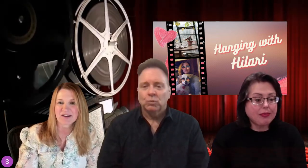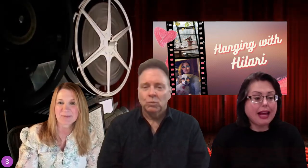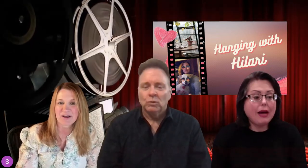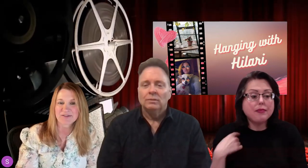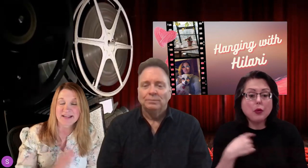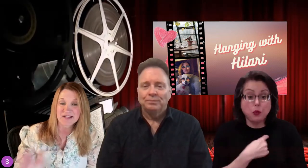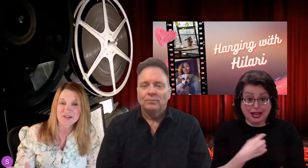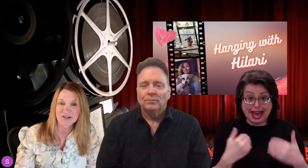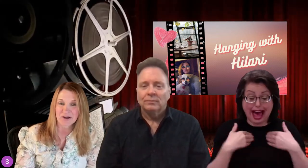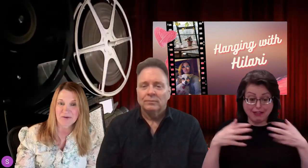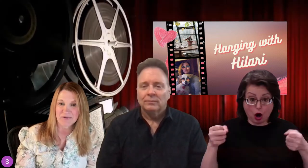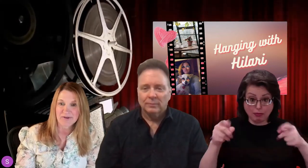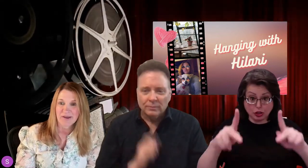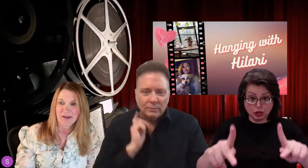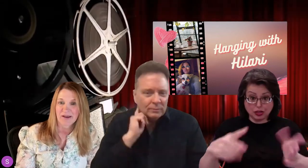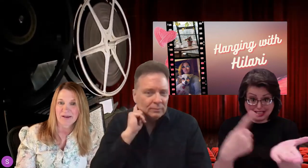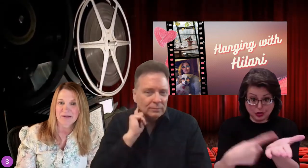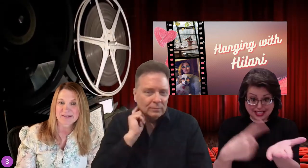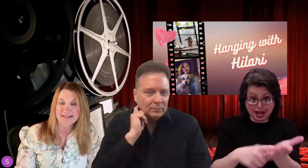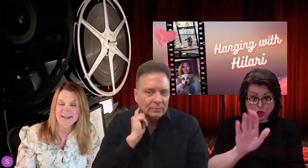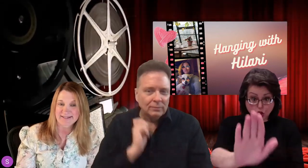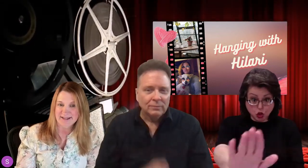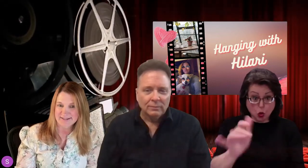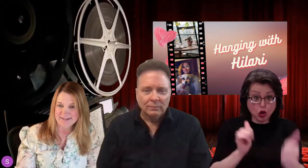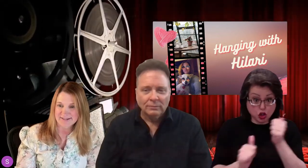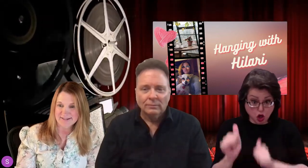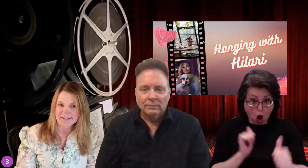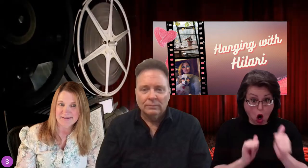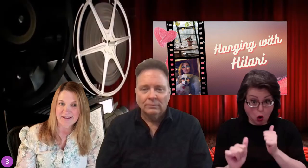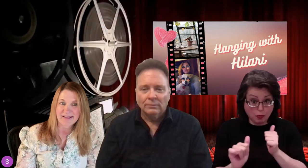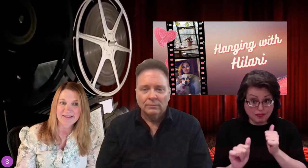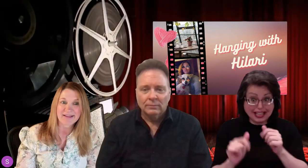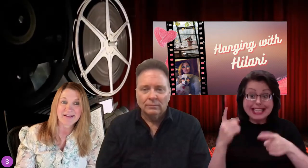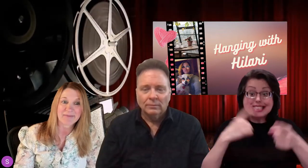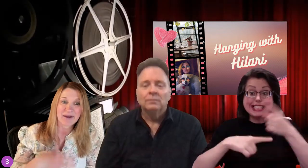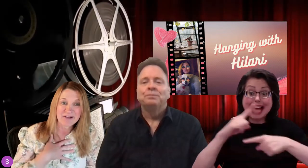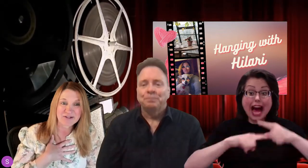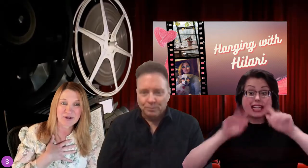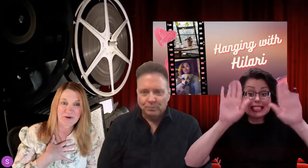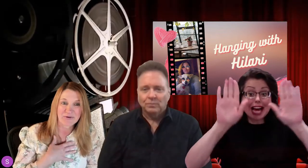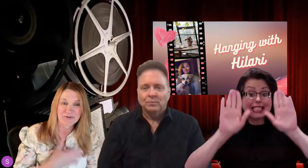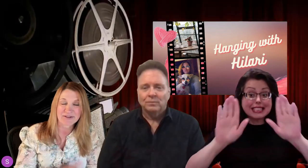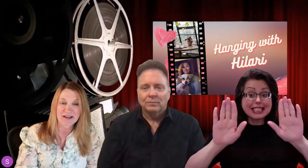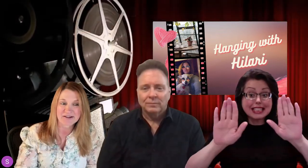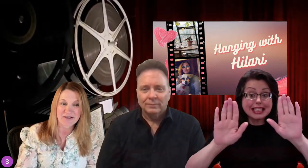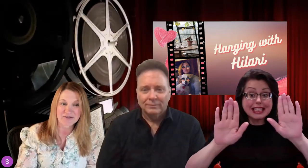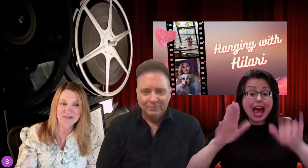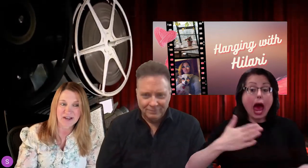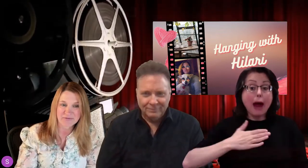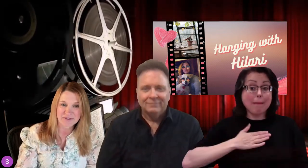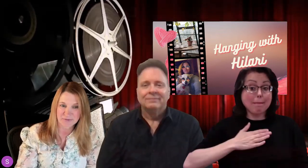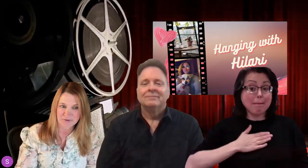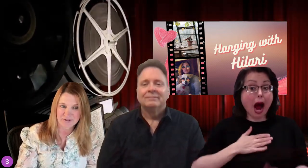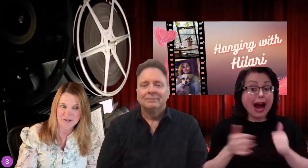talk about Dan's show, Sign-Tastic. And then, my show, Not Another Deaf Story.